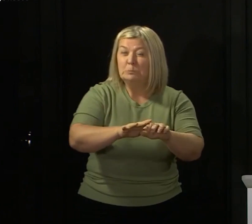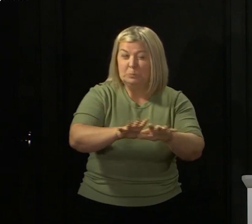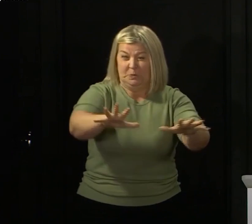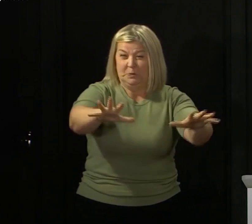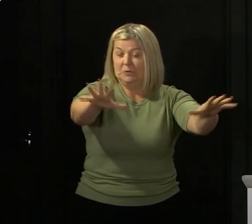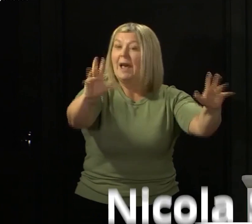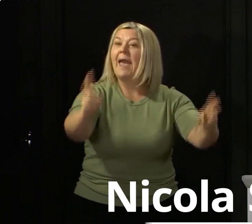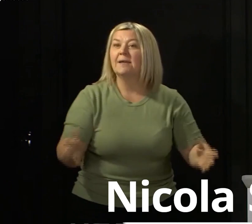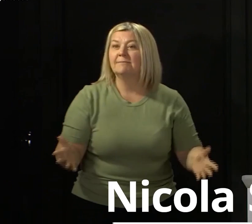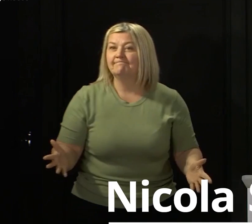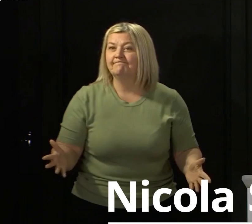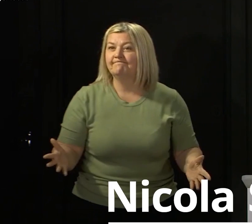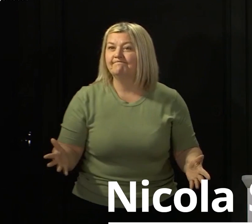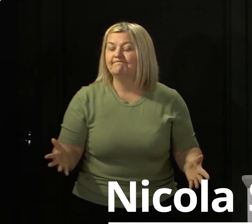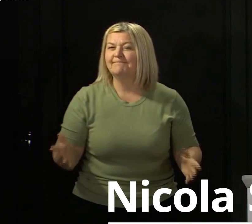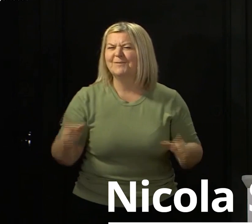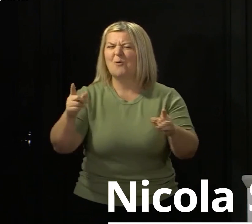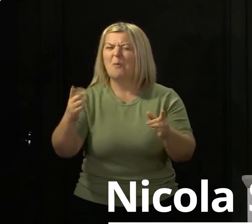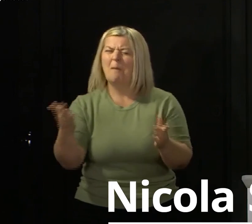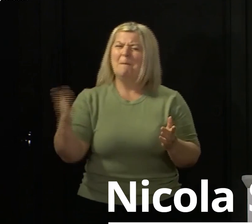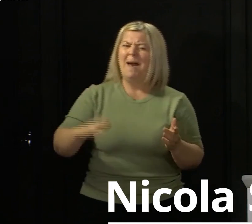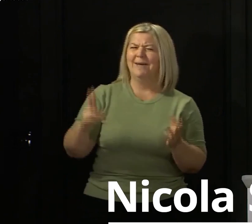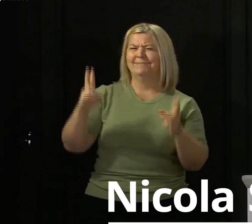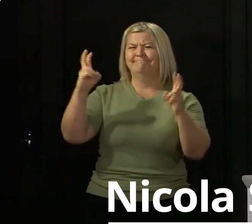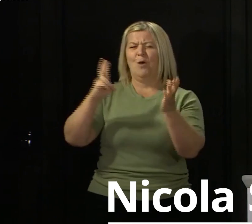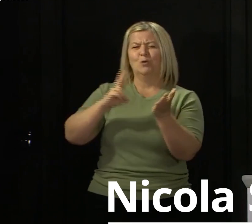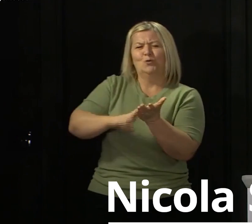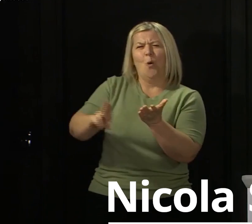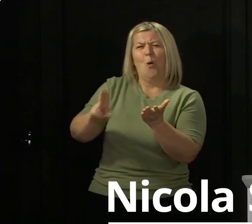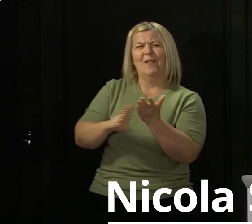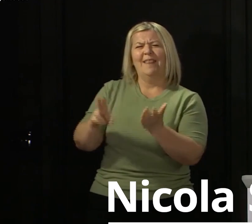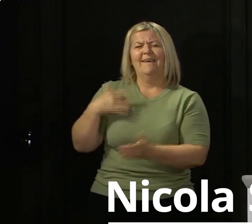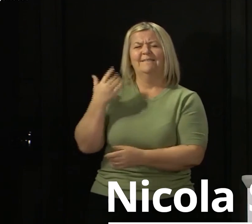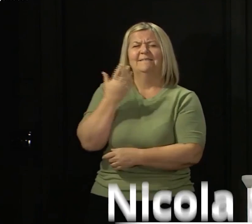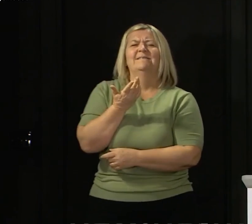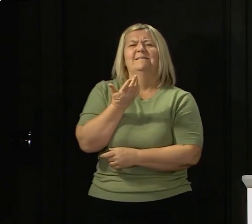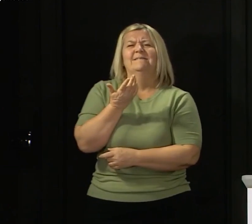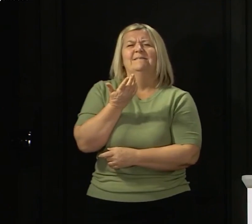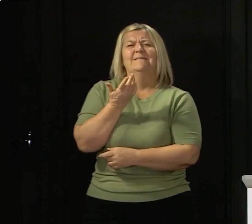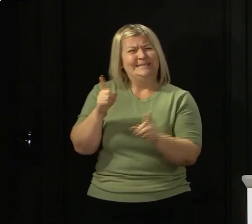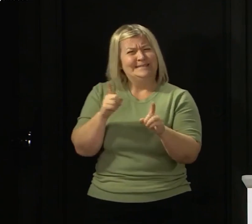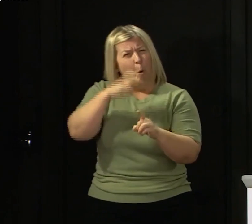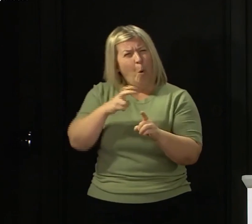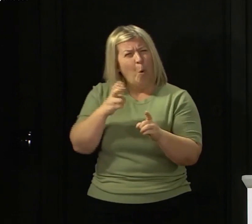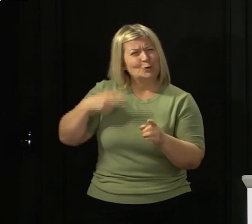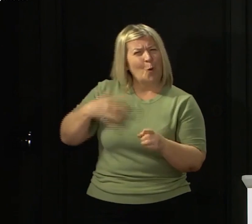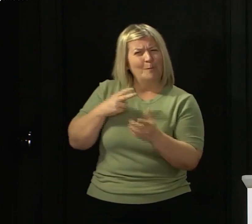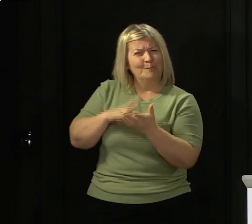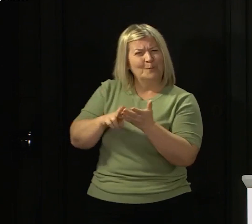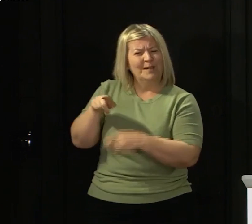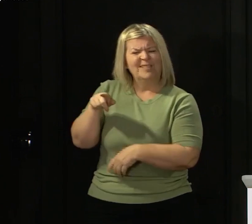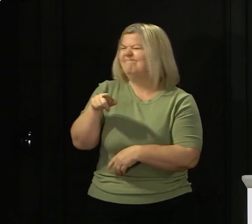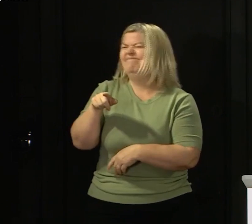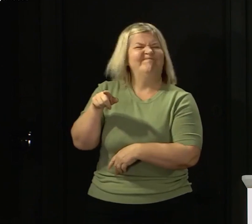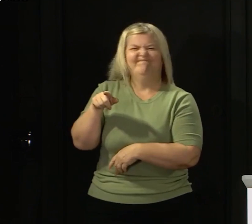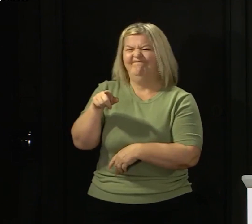So a return to normal as we knew it is not on the cards in the near future and it is really important that I am up